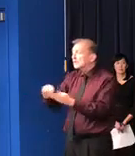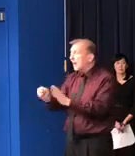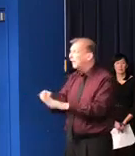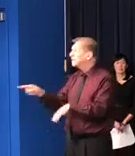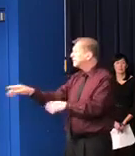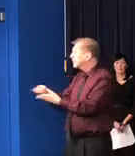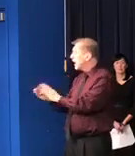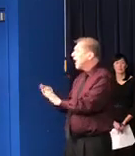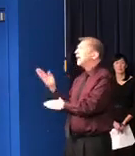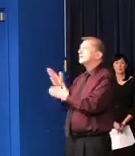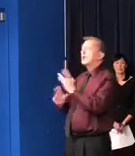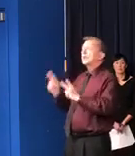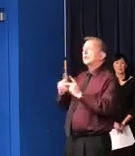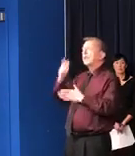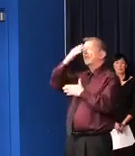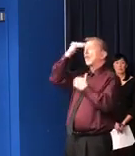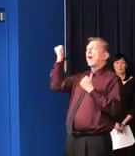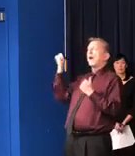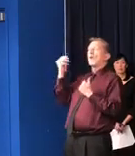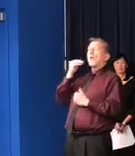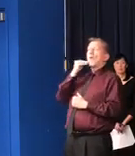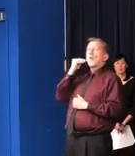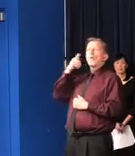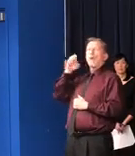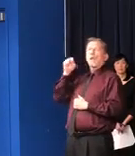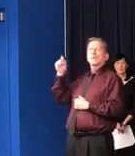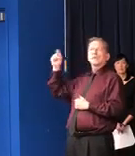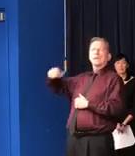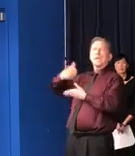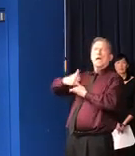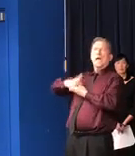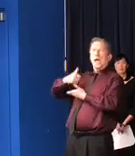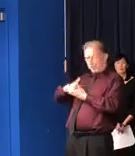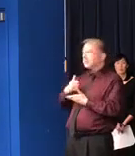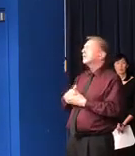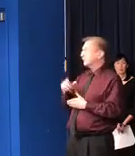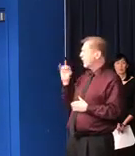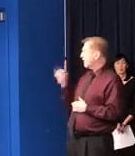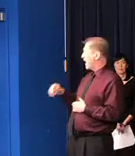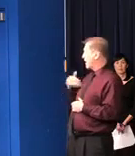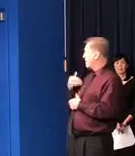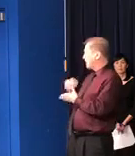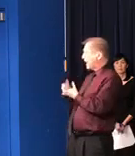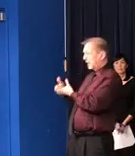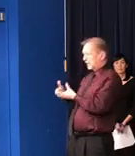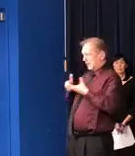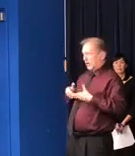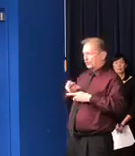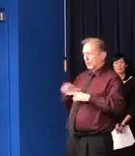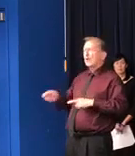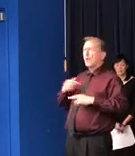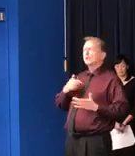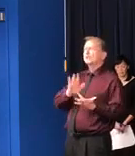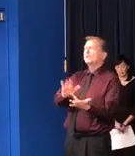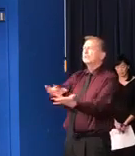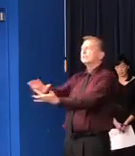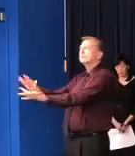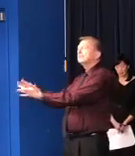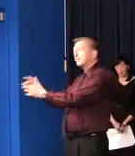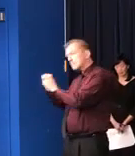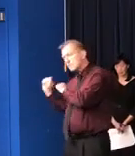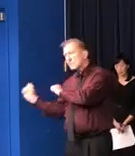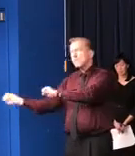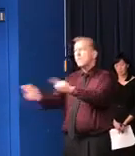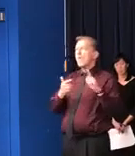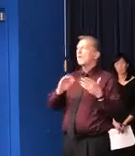commentaries that get made but who are so vitally important to our state. And we're going to make sure that we stand